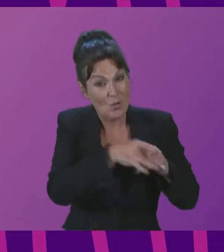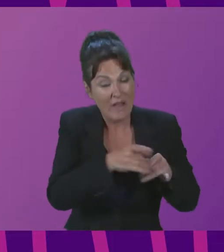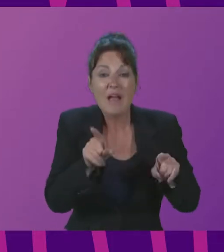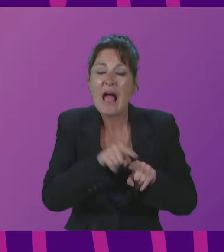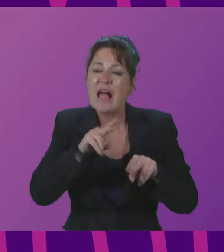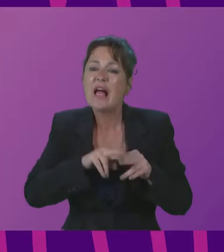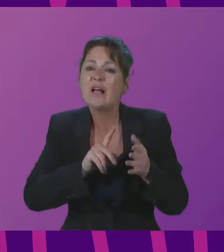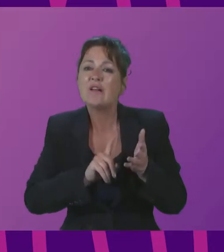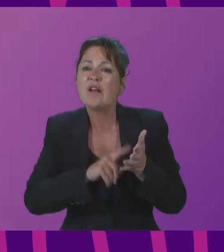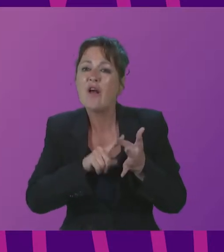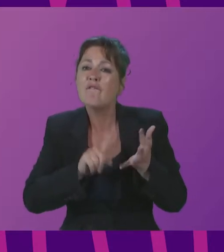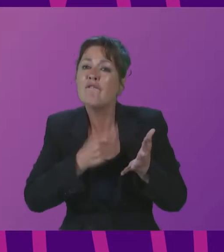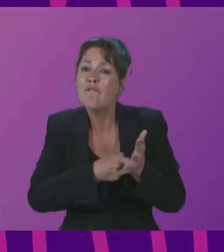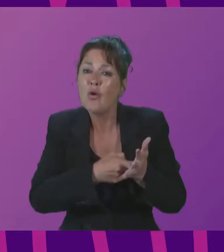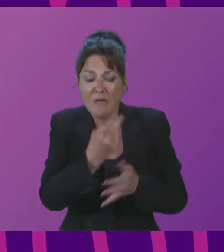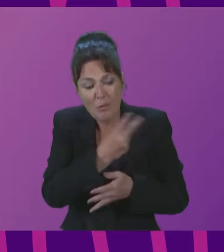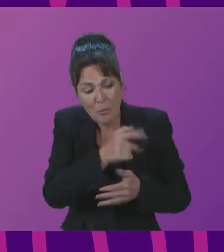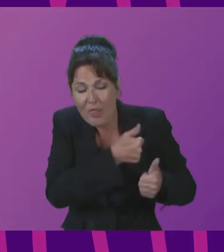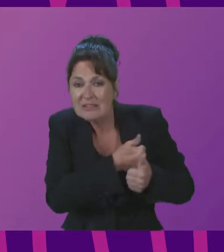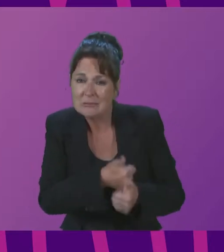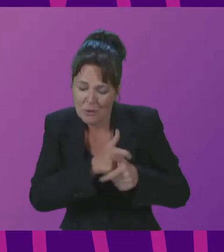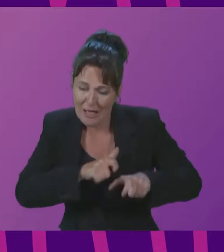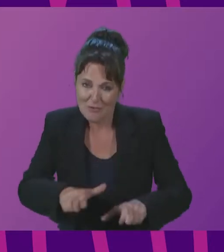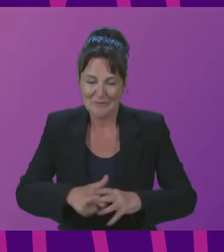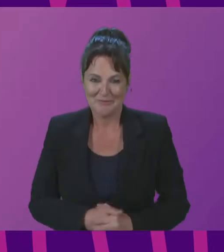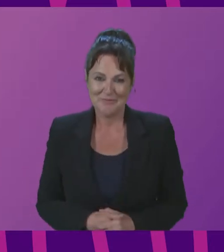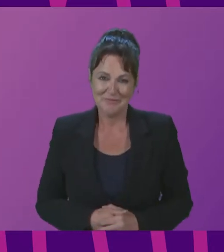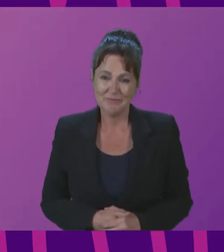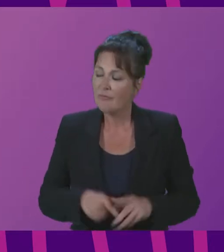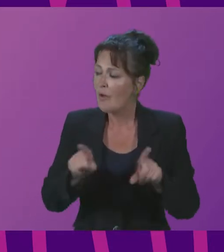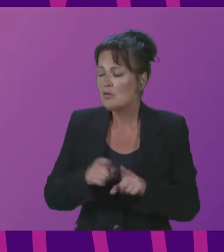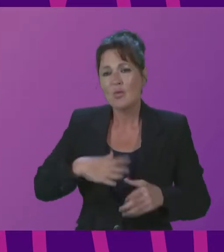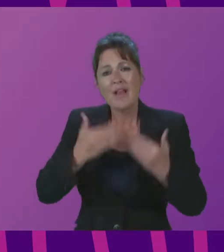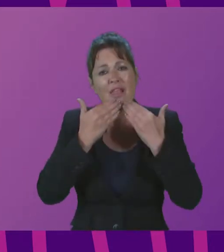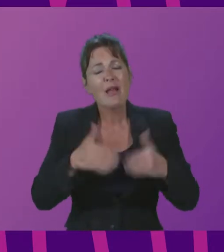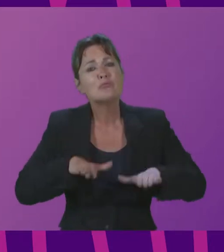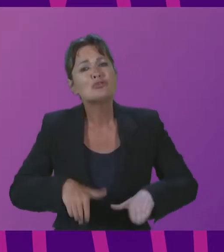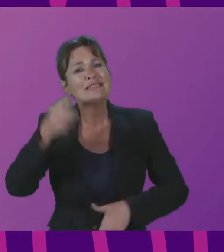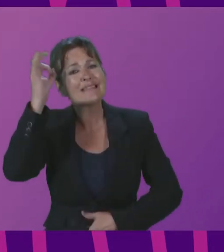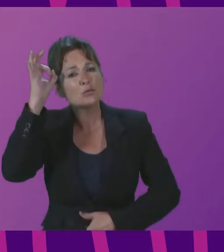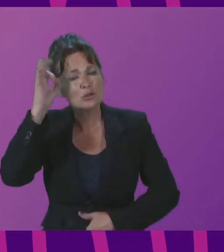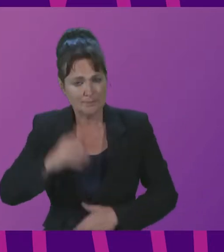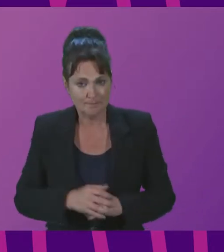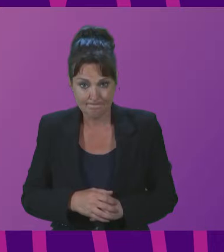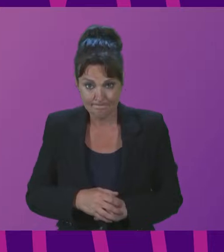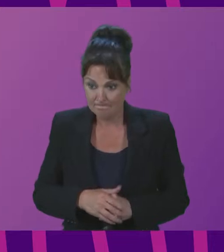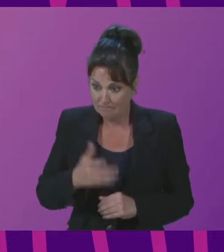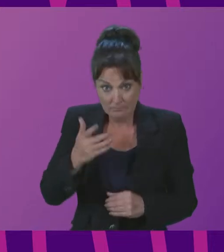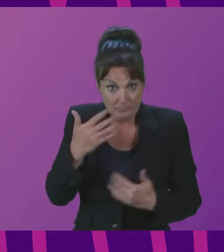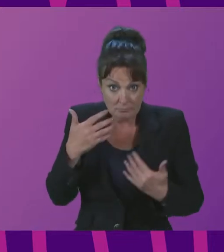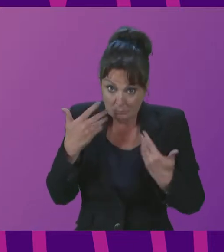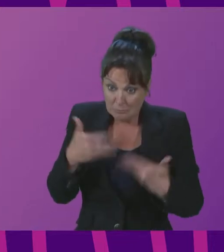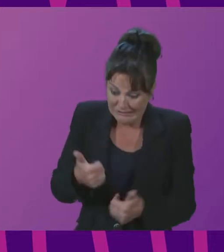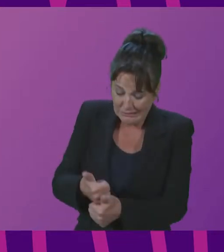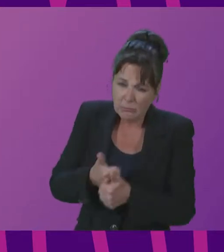continuing support I also have other thanks I want to thank the British Council not only for their support